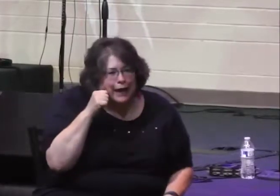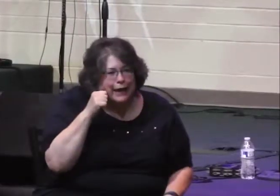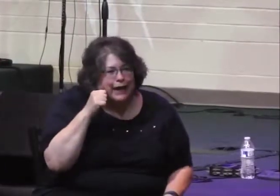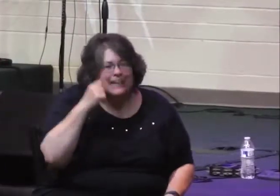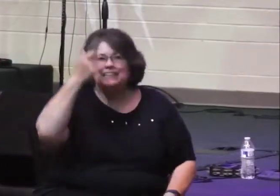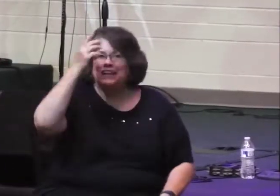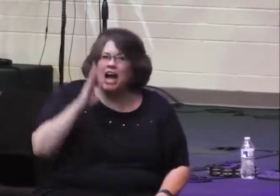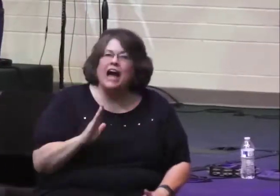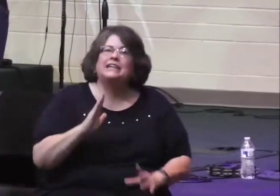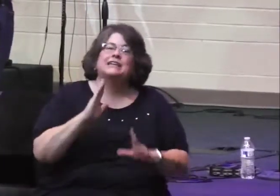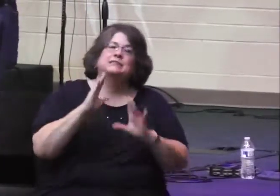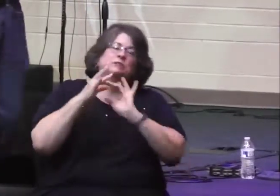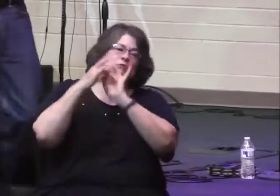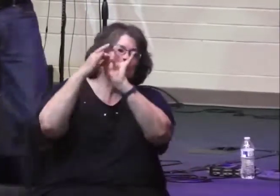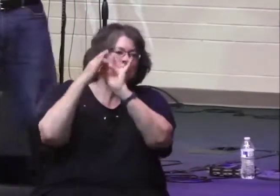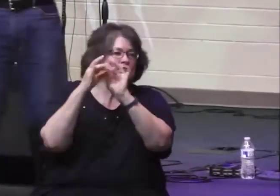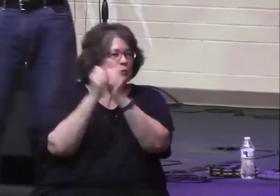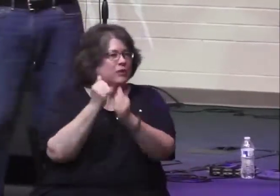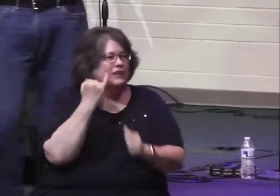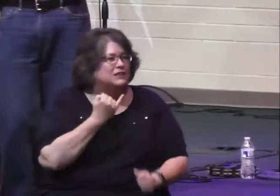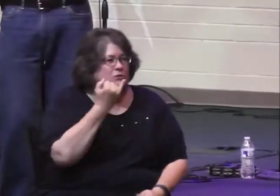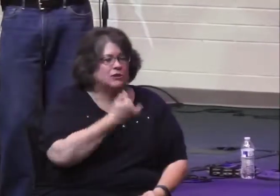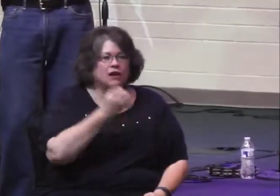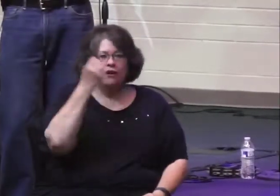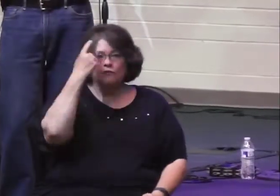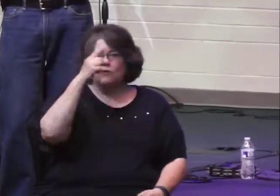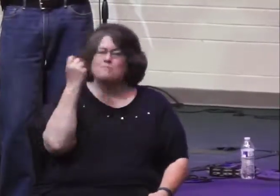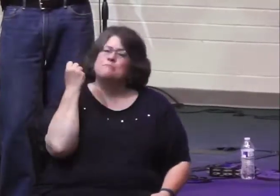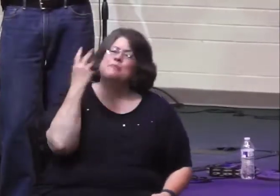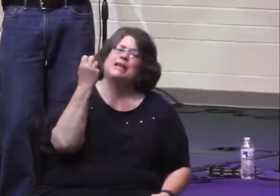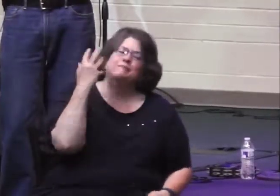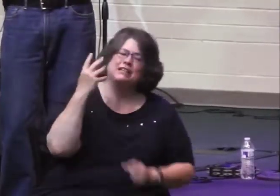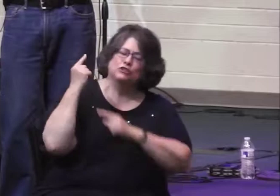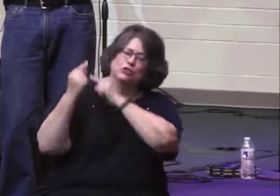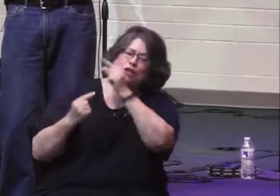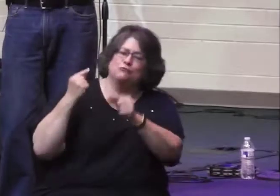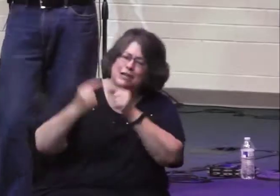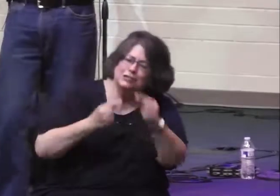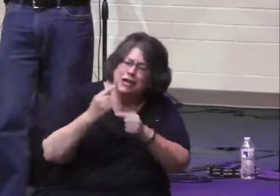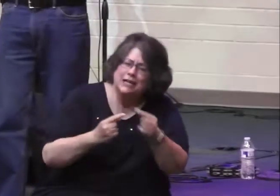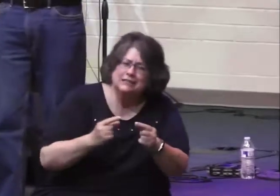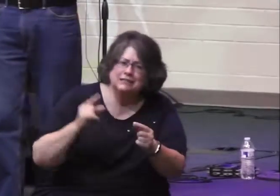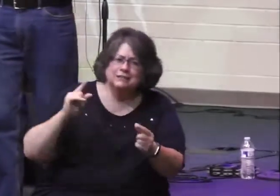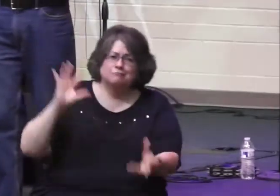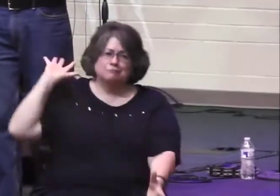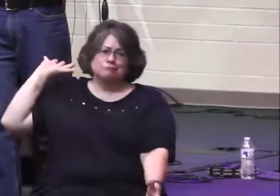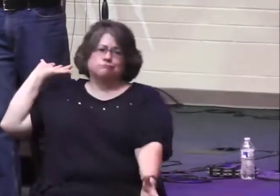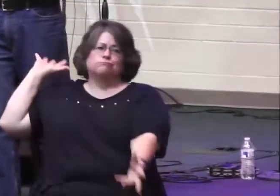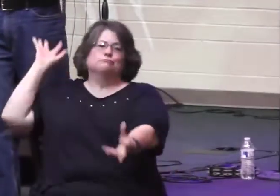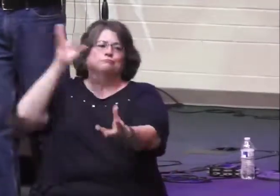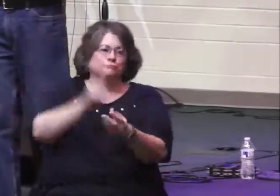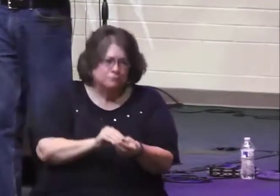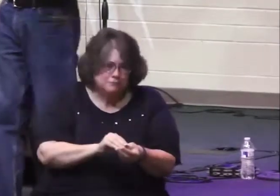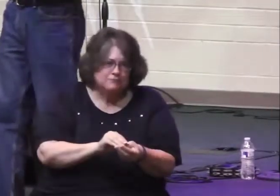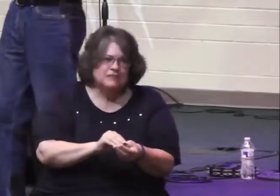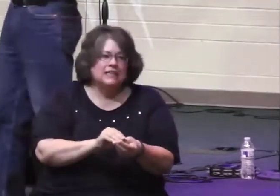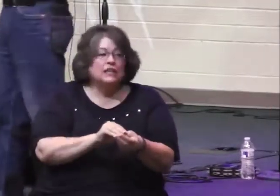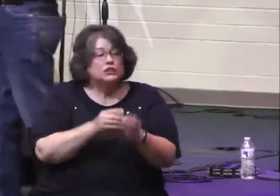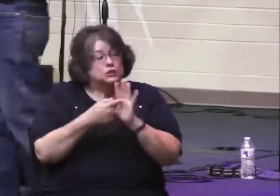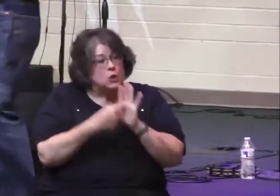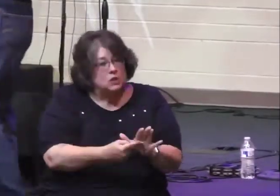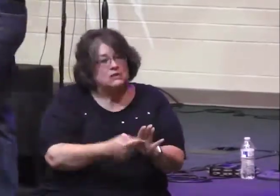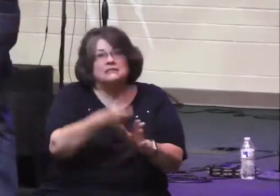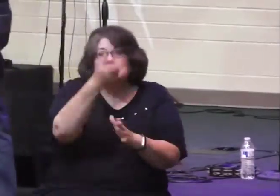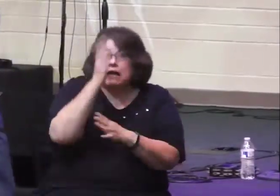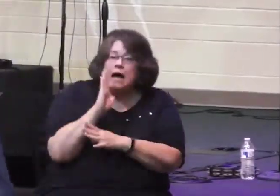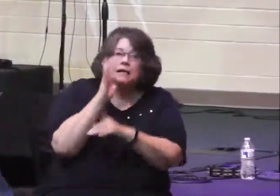God has been in relationship with Israel for generation after generation. Going all the way back to the days of Abraham, it shows